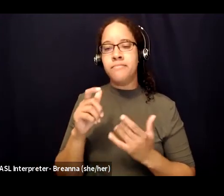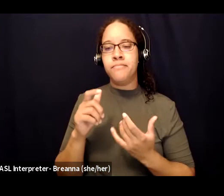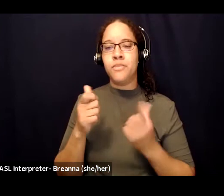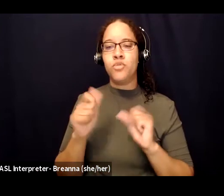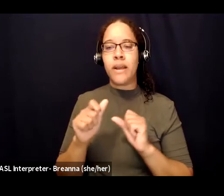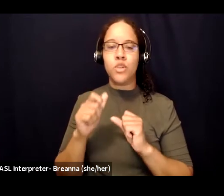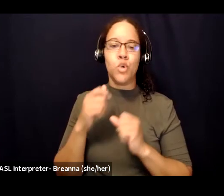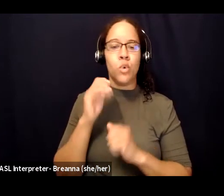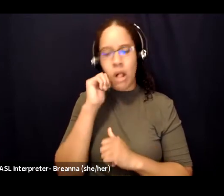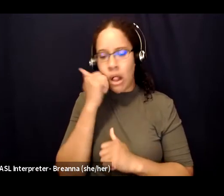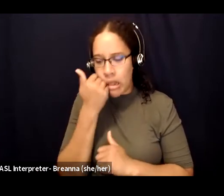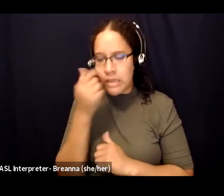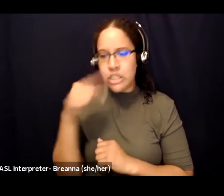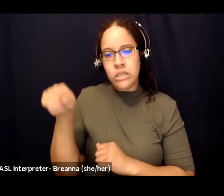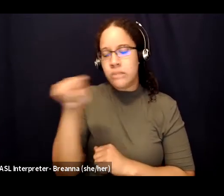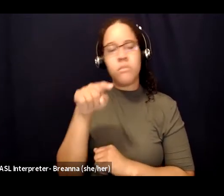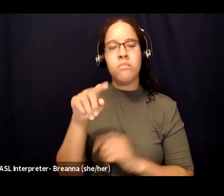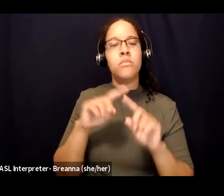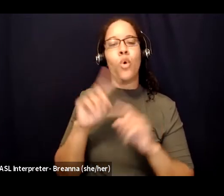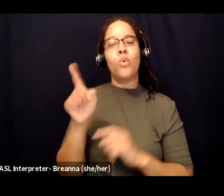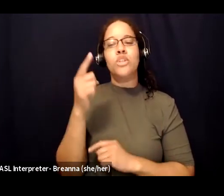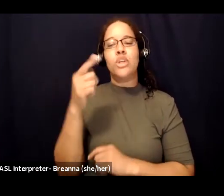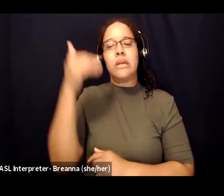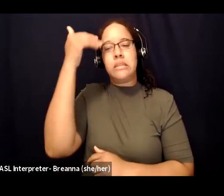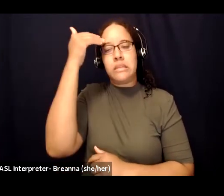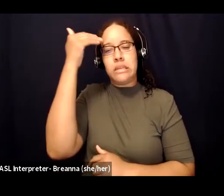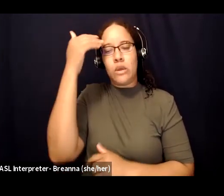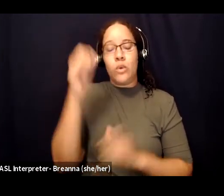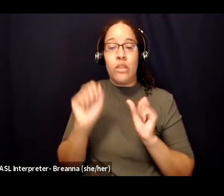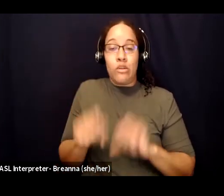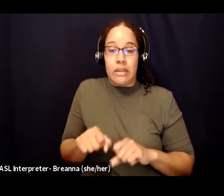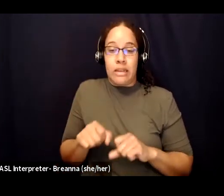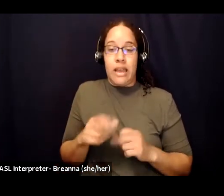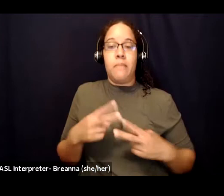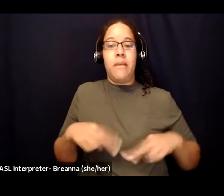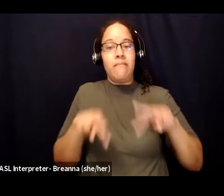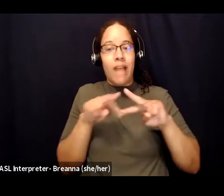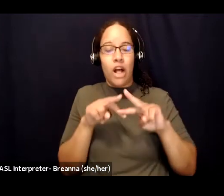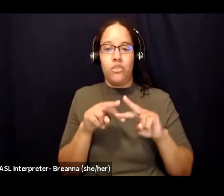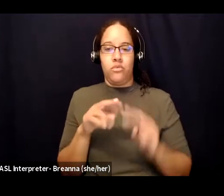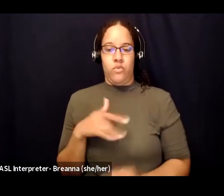in what's comfortable, but to acknowledge that there can be value with this discomfort and that it might be a part of the